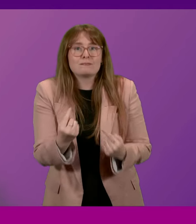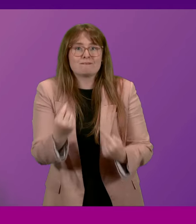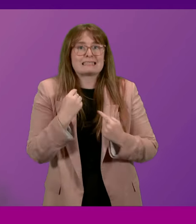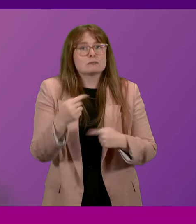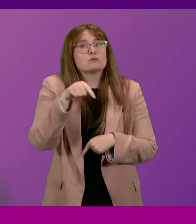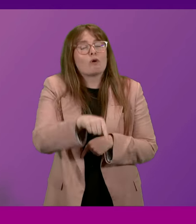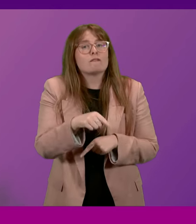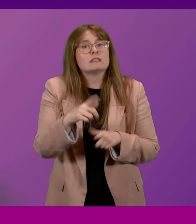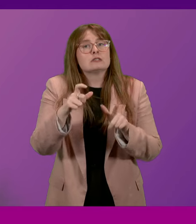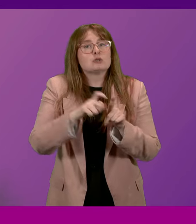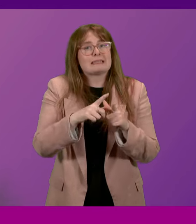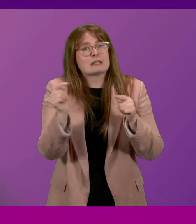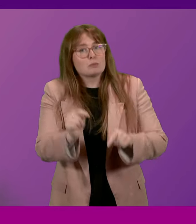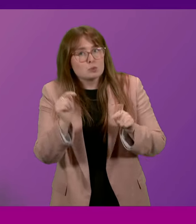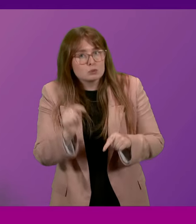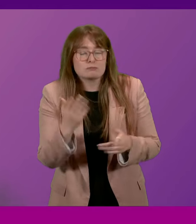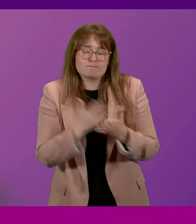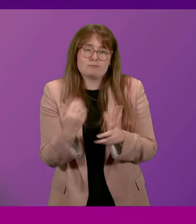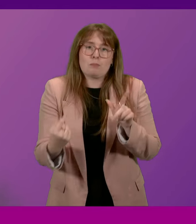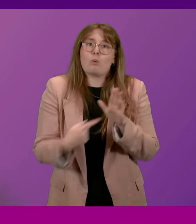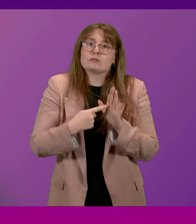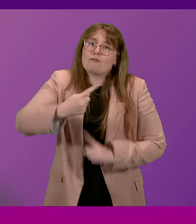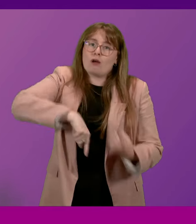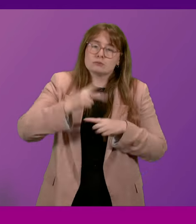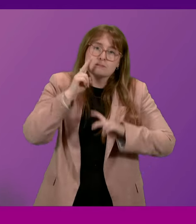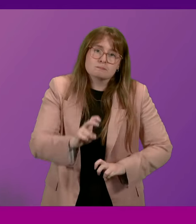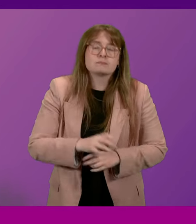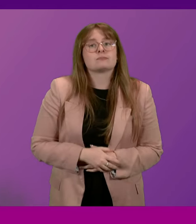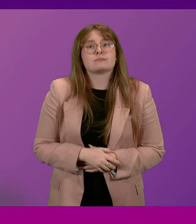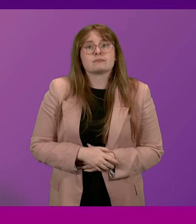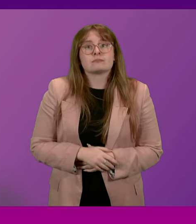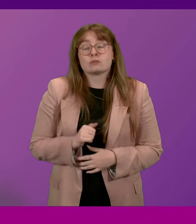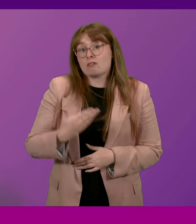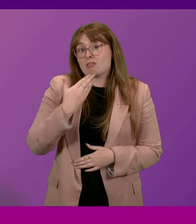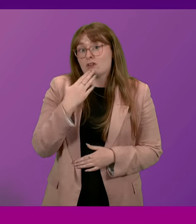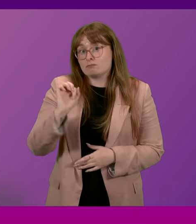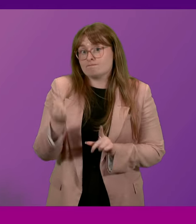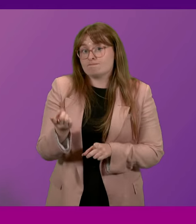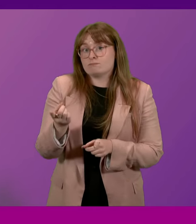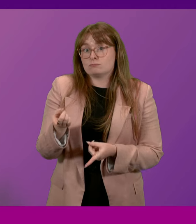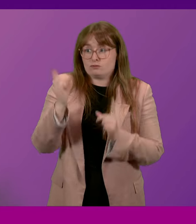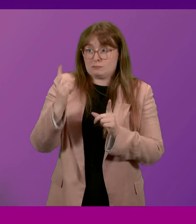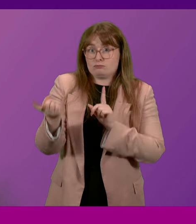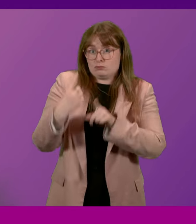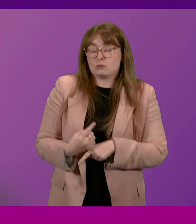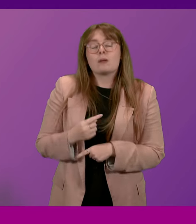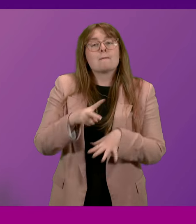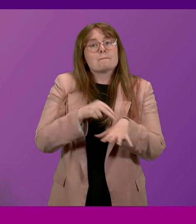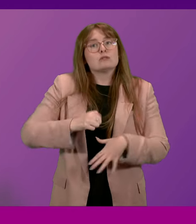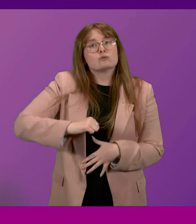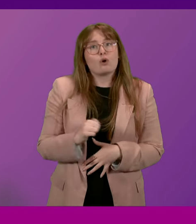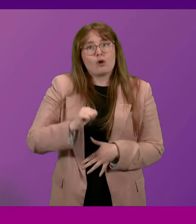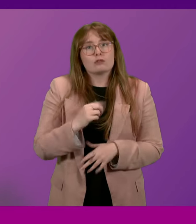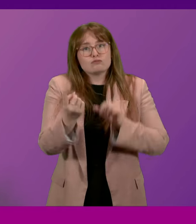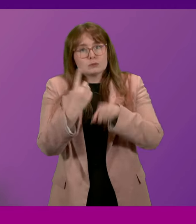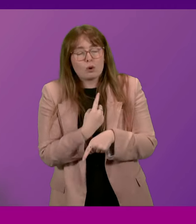abuse which is of paramount importance to us. Gossel. I thank the First Minister for that response. Police Scotland responds to